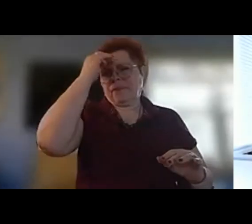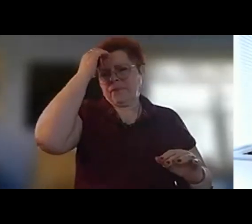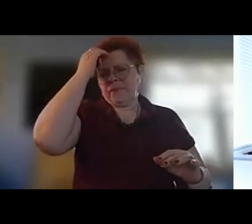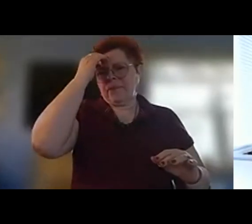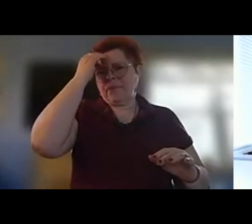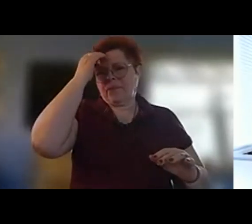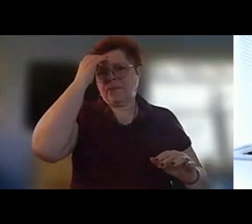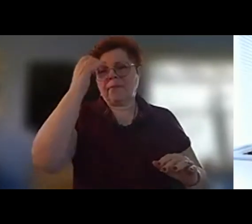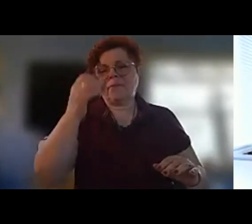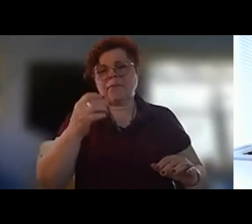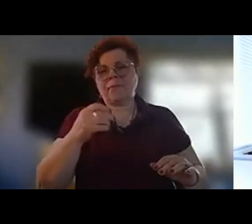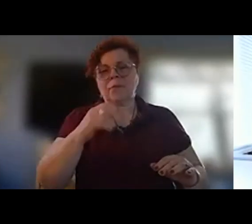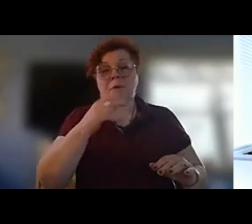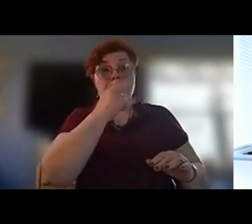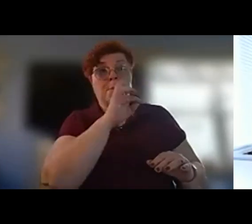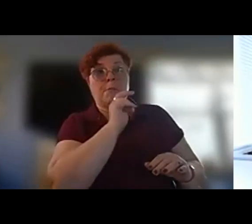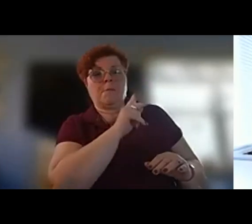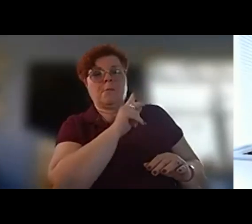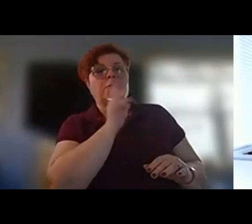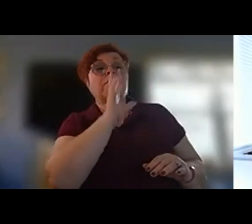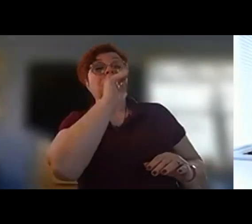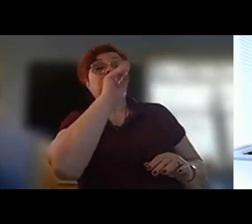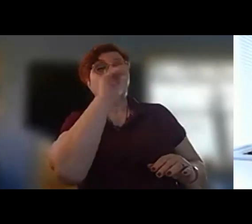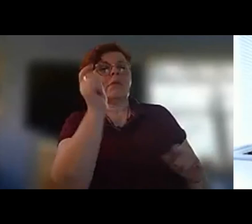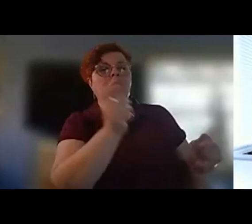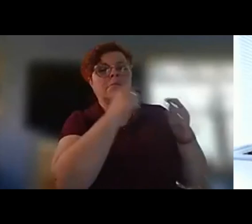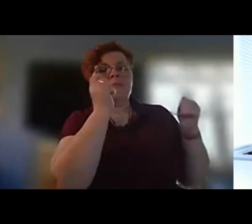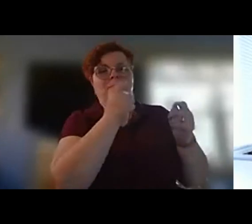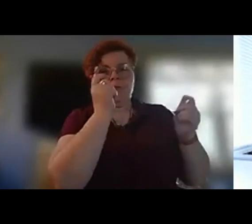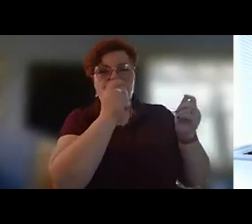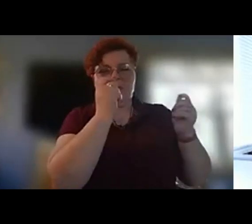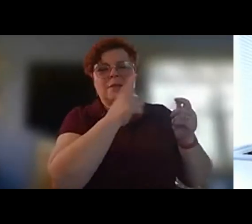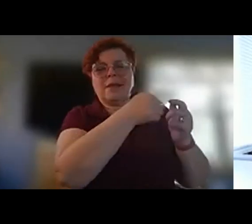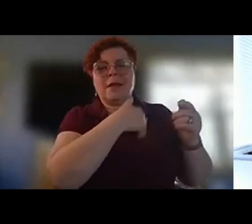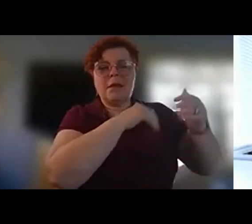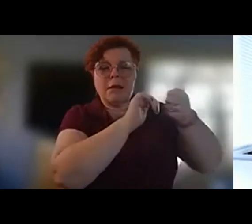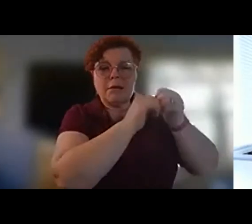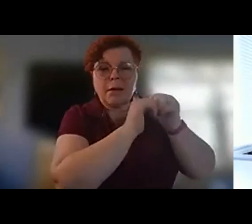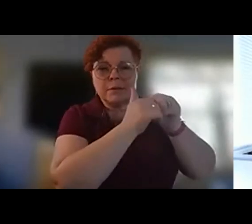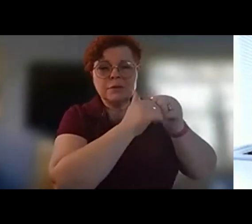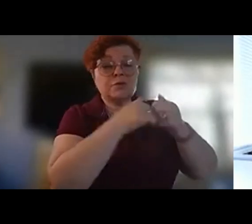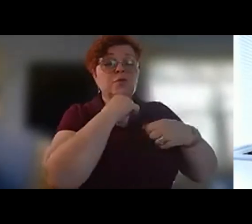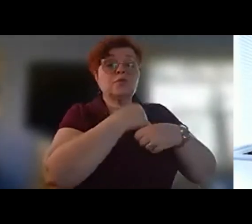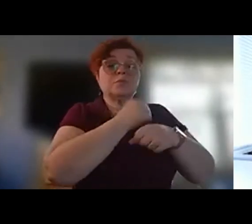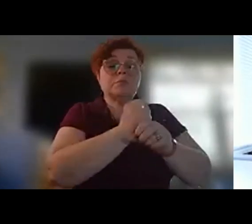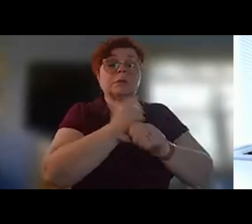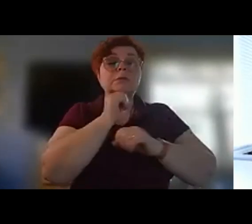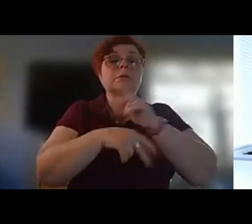park it's 50th anniversary there was there was a competition to create a work of art that would commemorate their